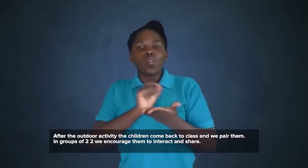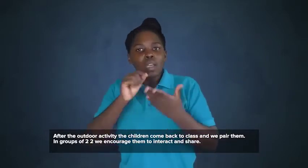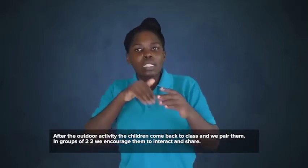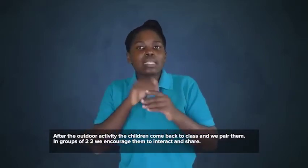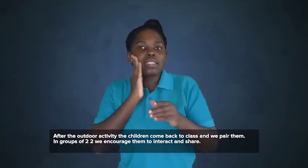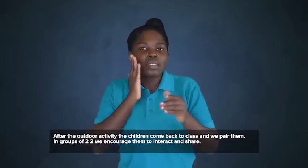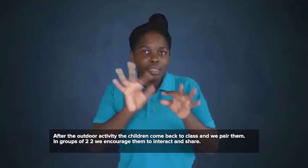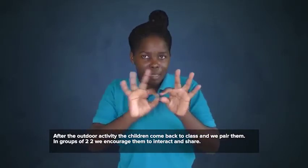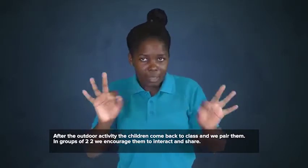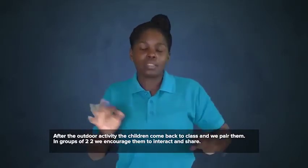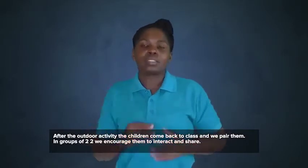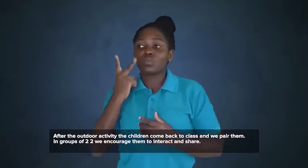sentences of what took place.